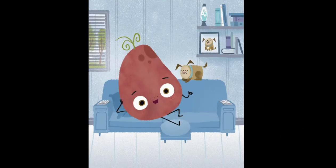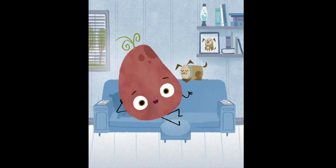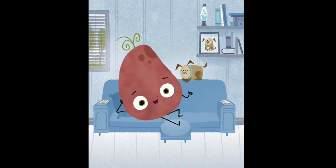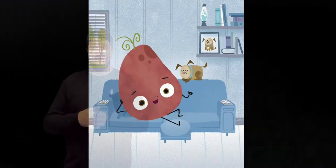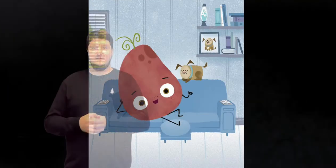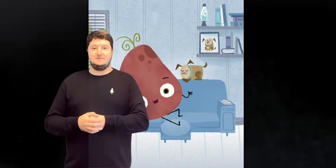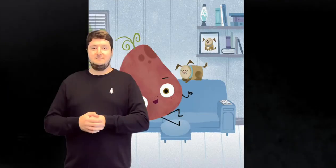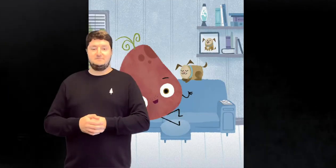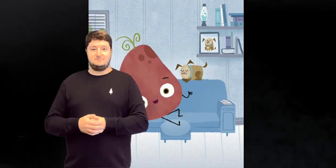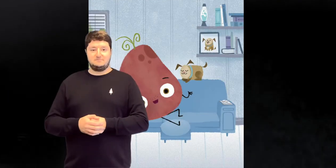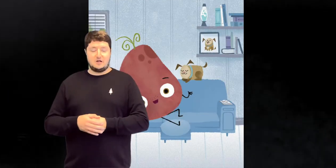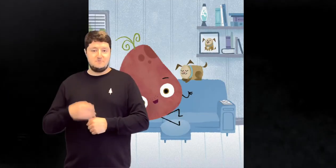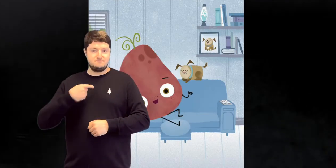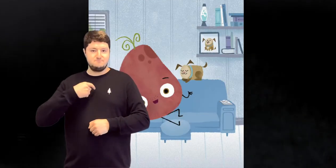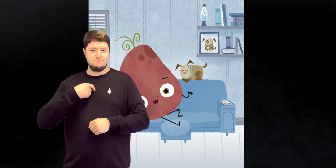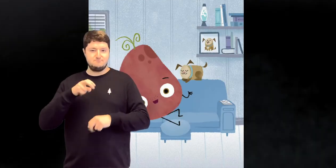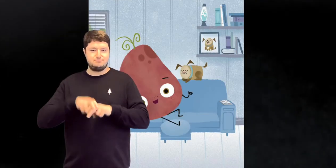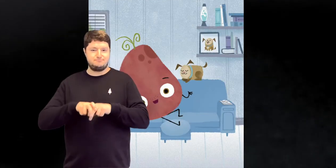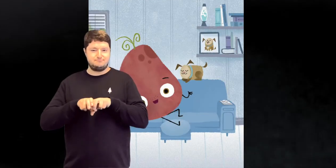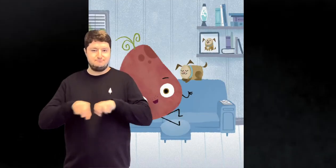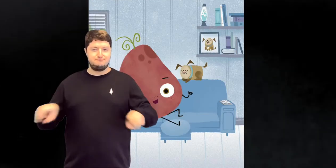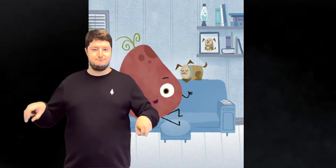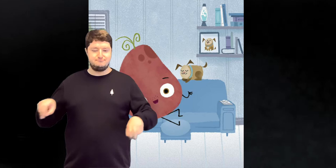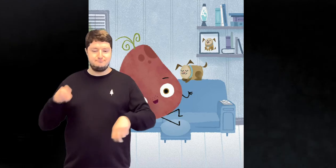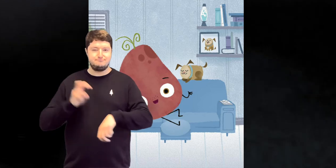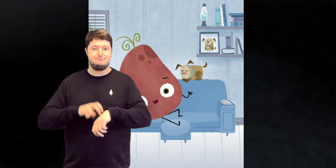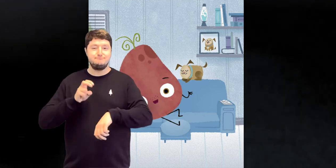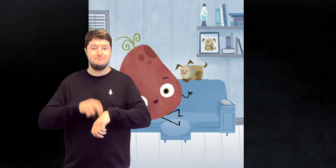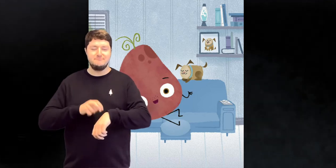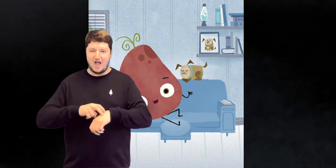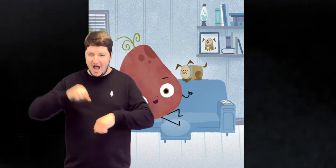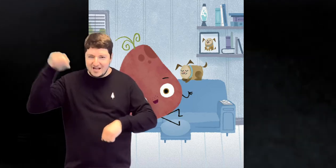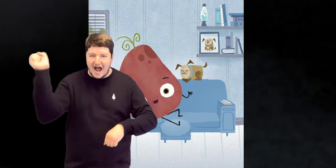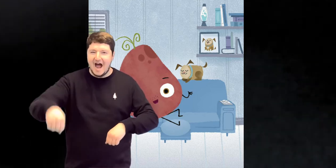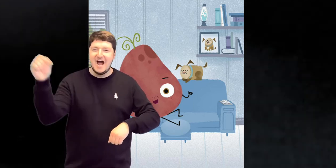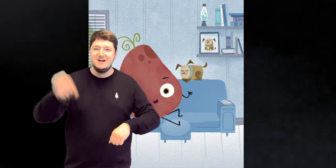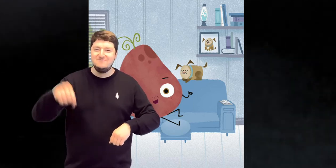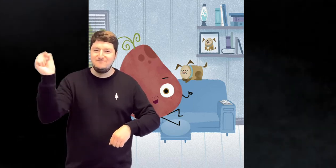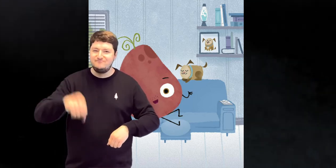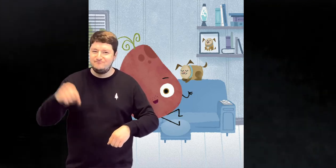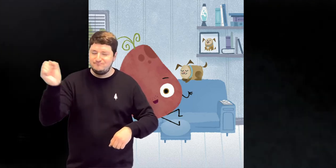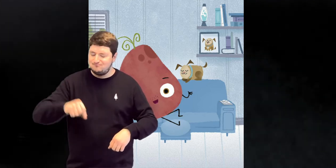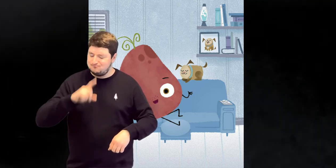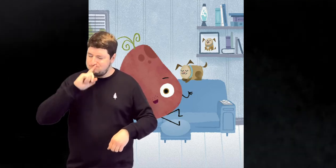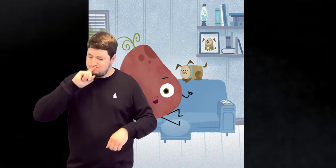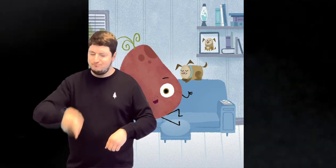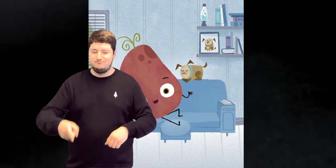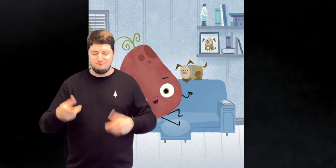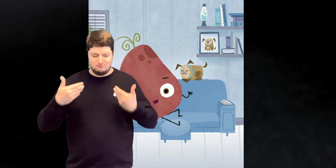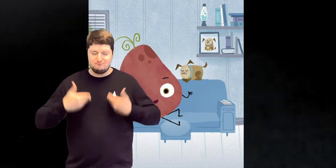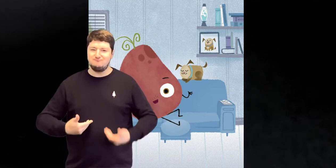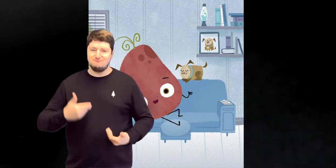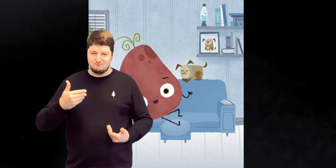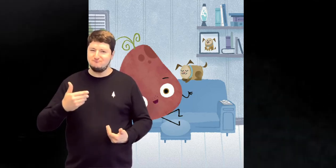mashed I am a couch potato Oh yeah, it's true